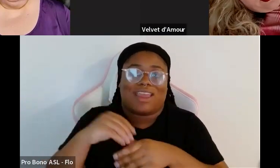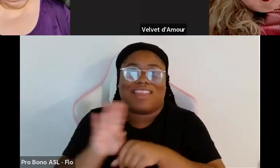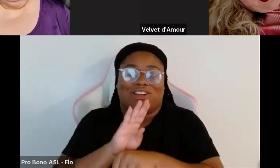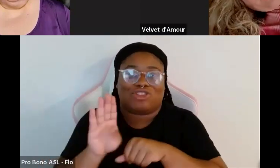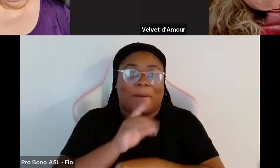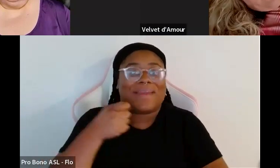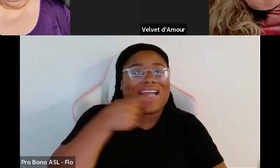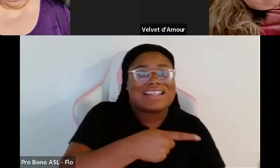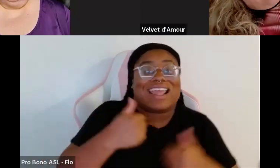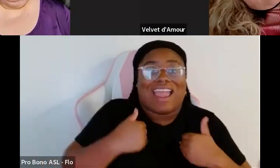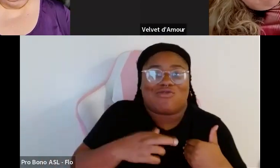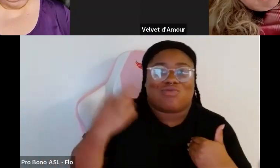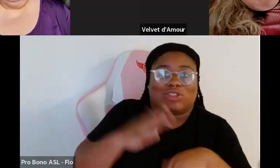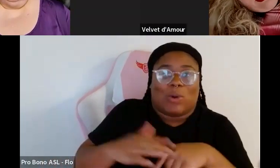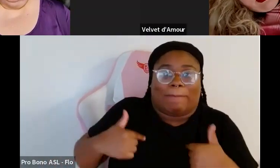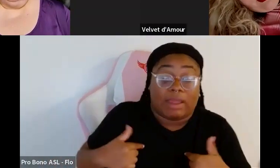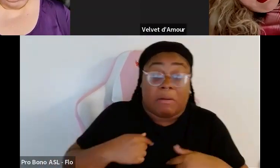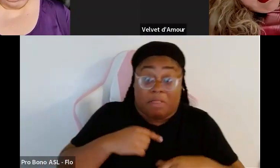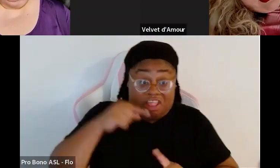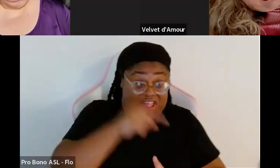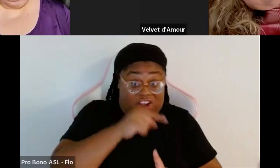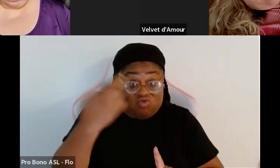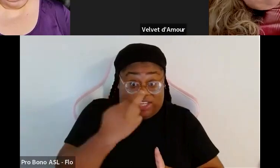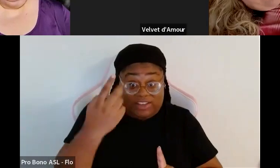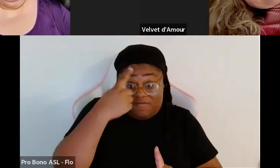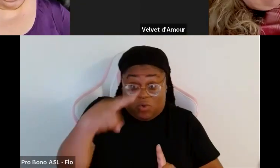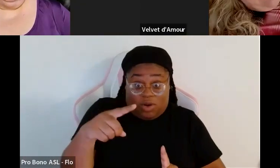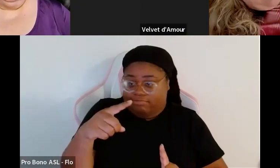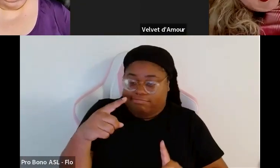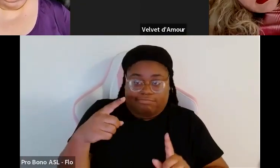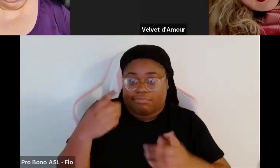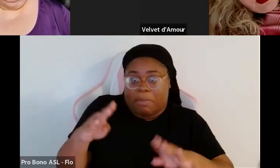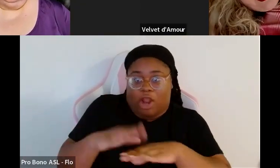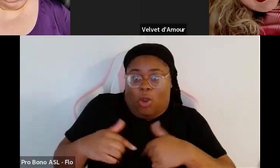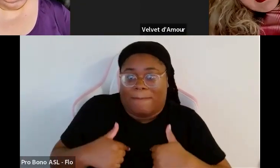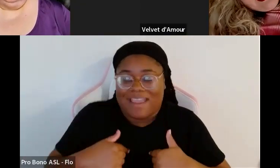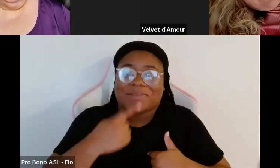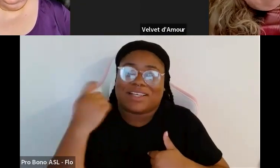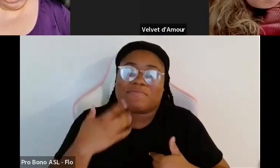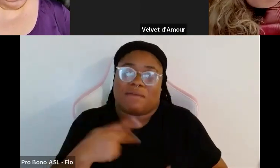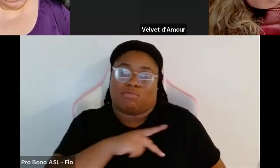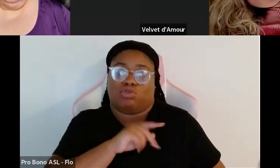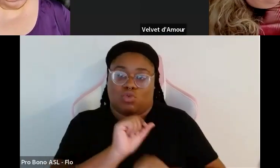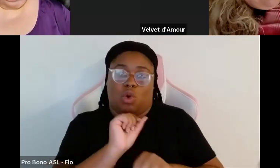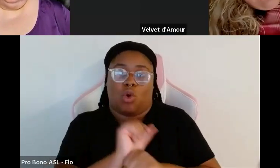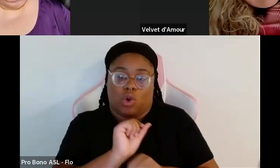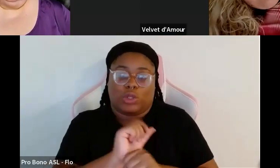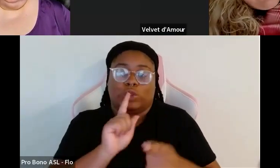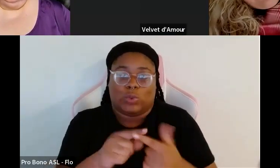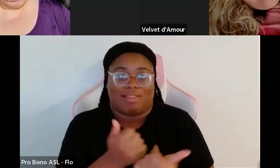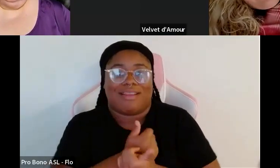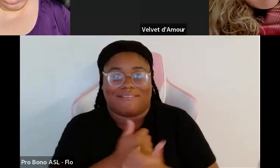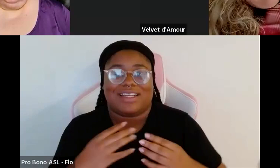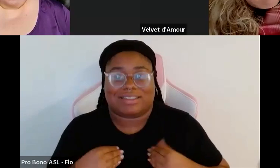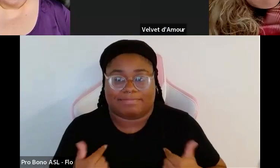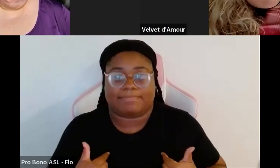they took risks on me and the reason they could take risks on me is based on the personal work that I did to like love and accept